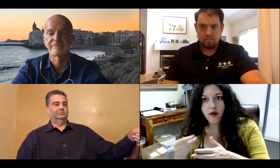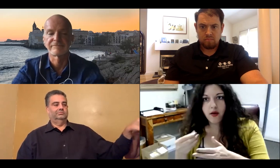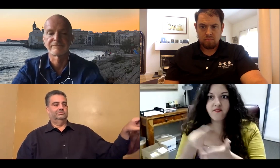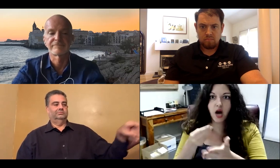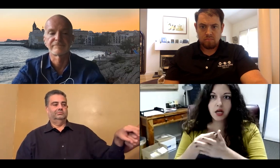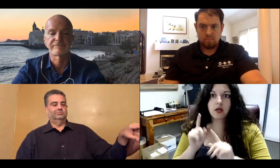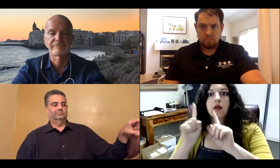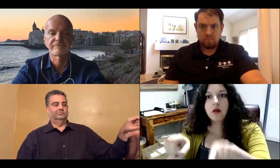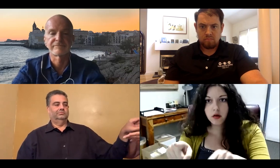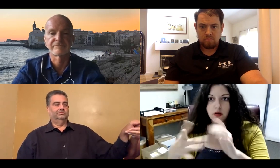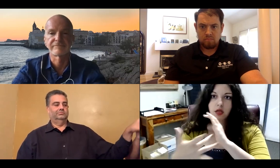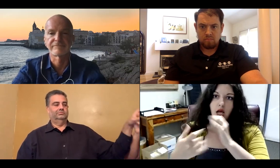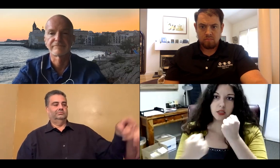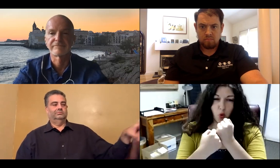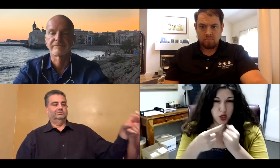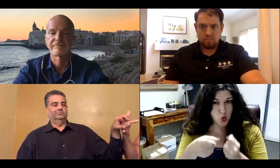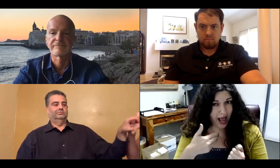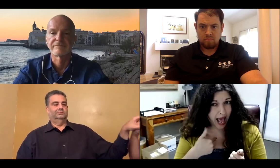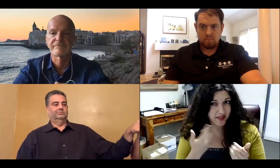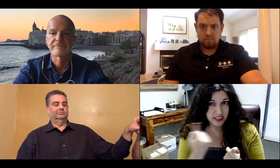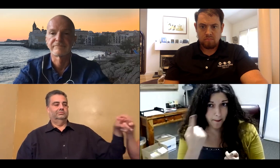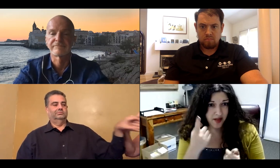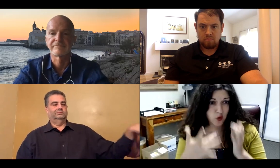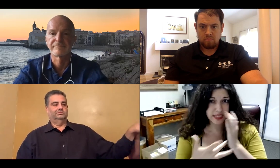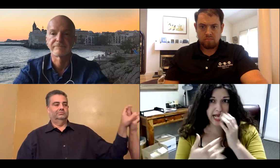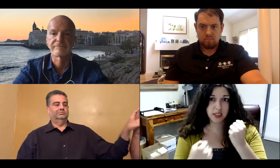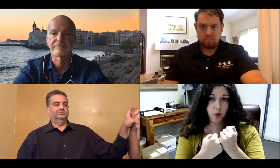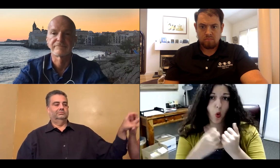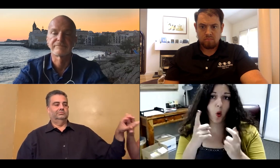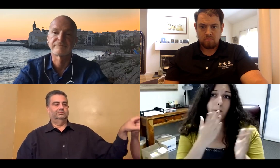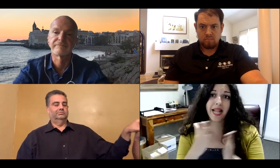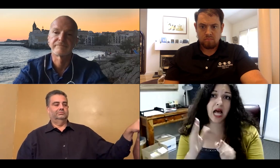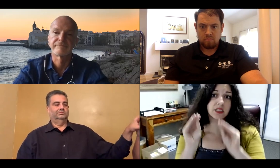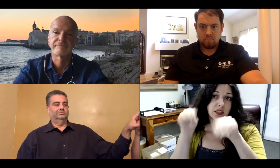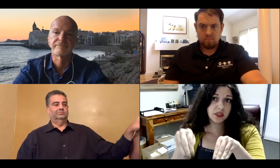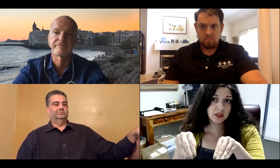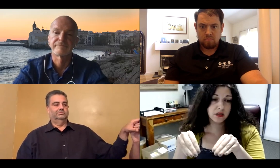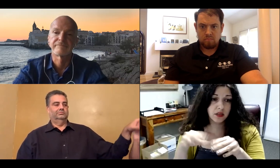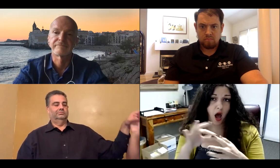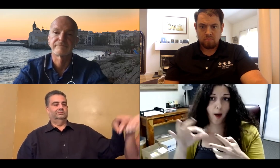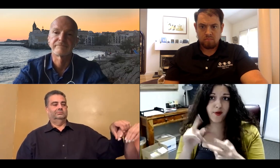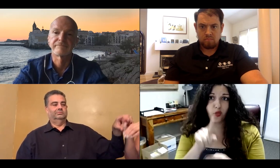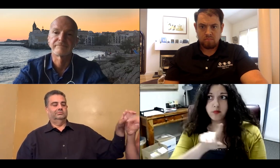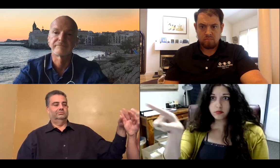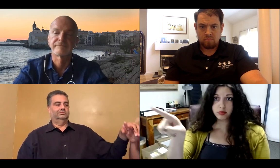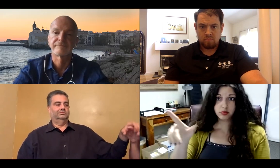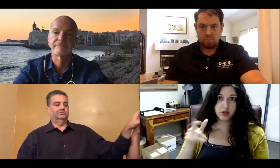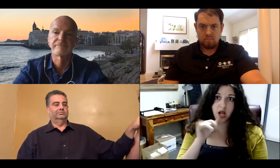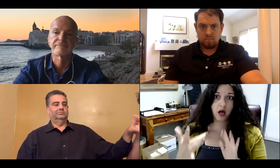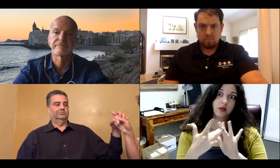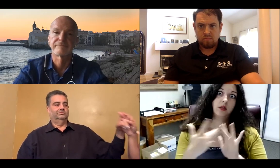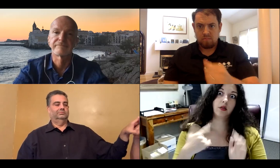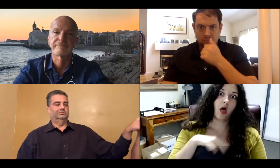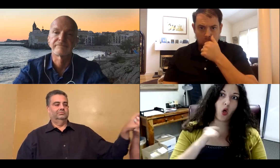be reaching out to us a lot, and that a lot of our resources would go towards providing that kind of support. Are you planning